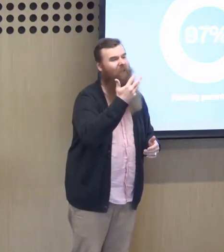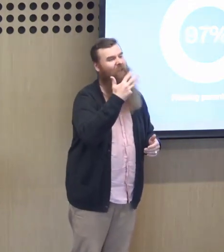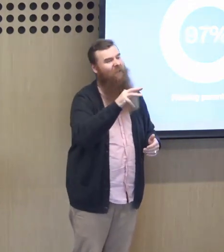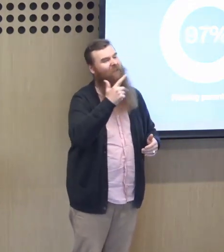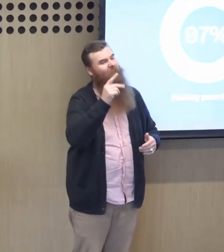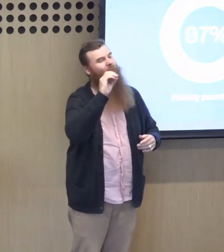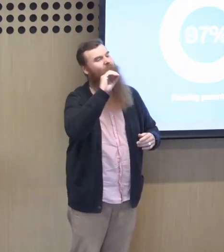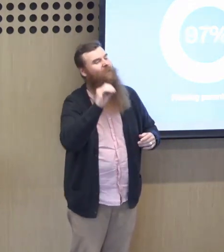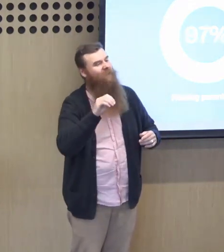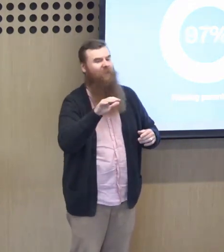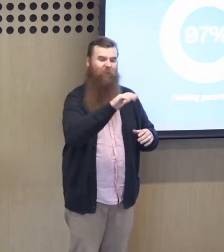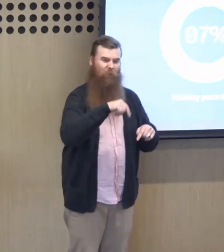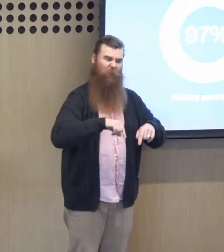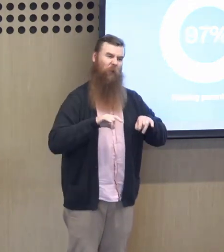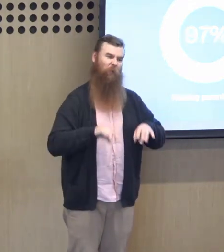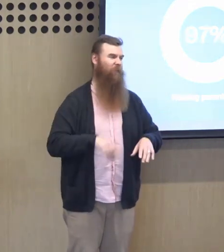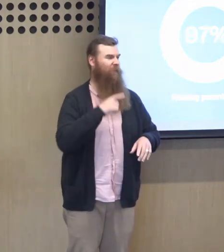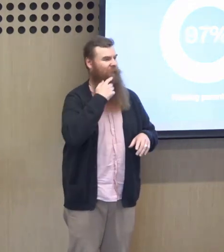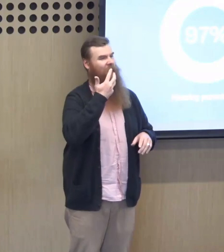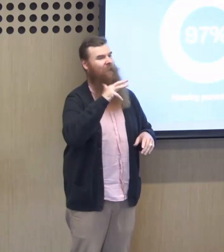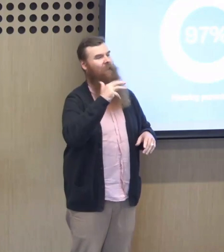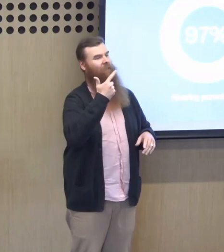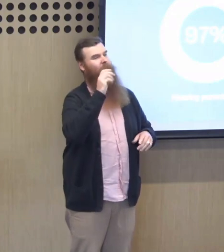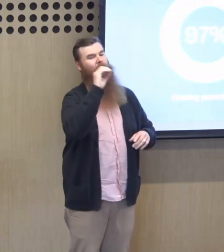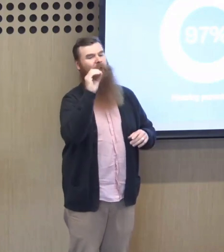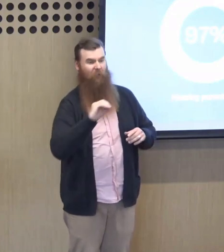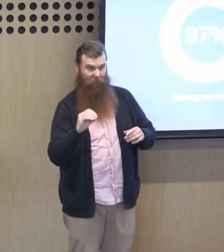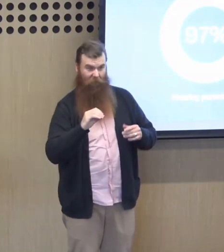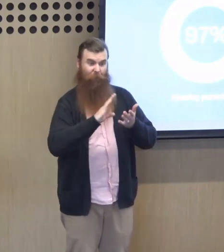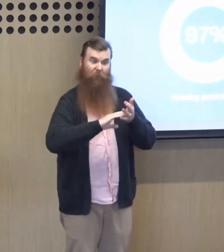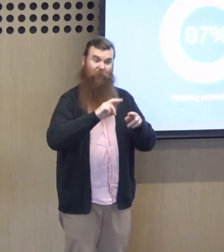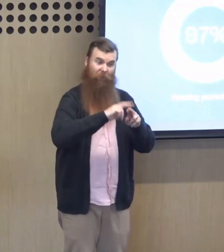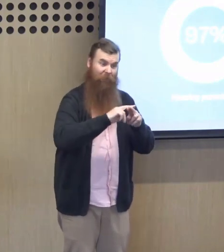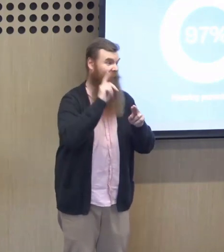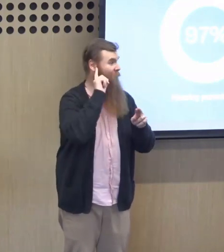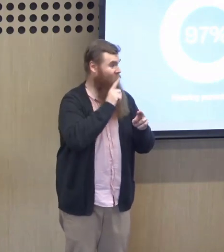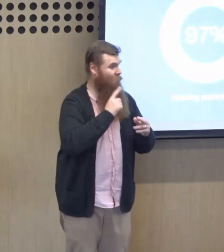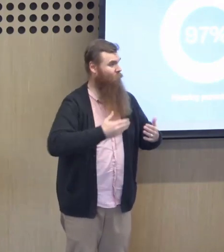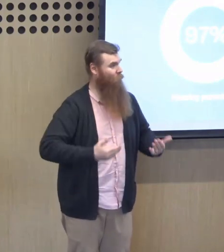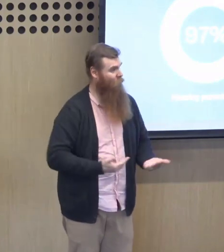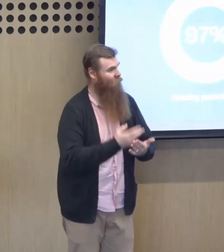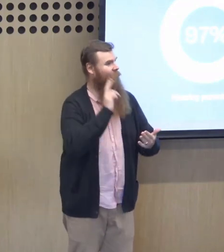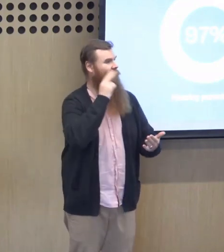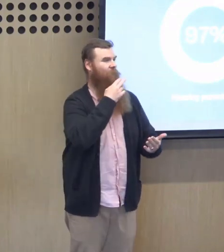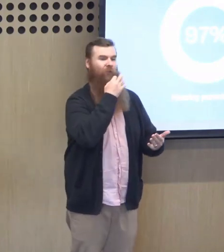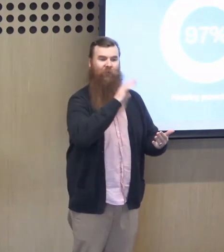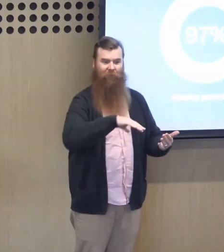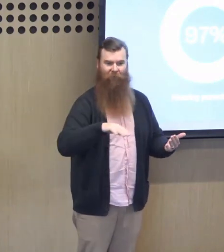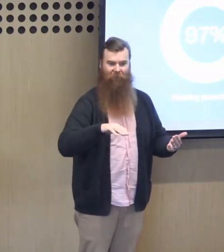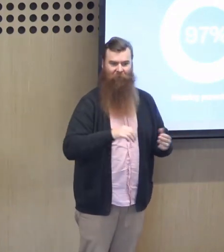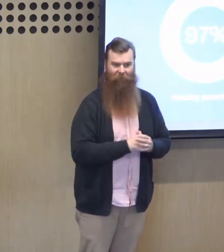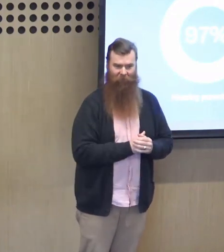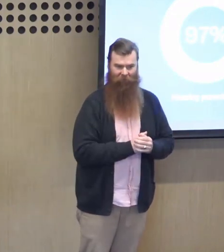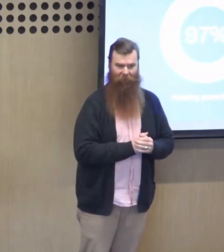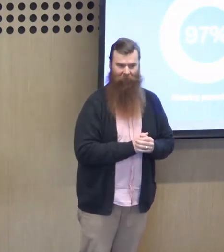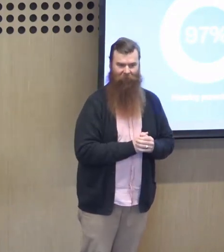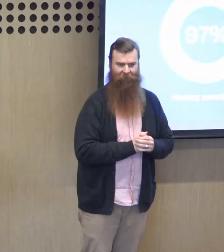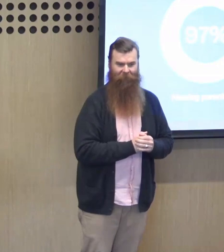to 97% in Australia of hearing parents have deaf